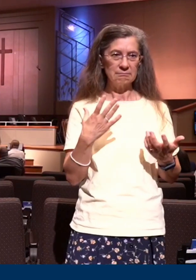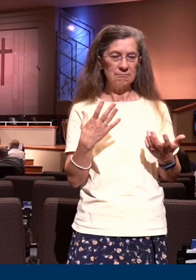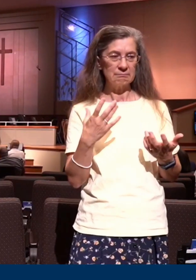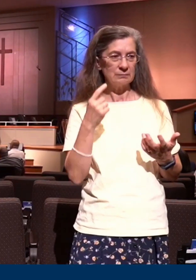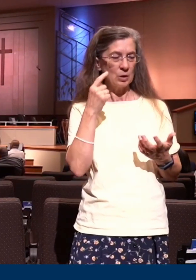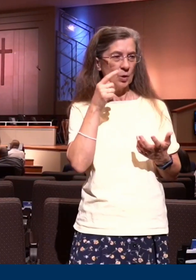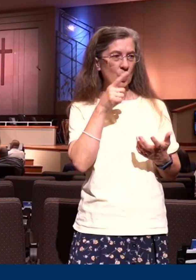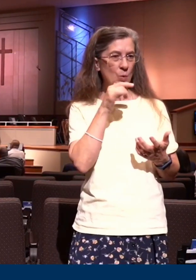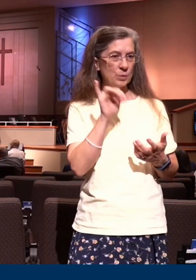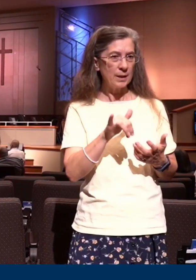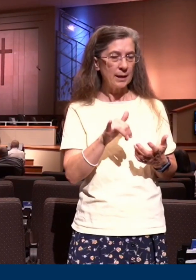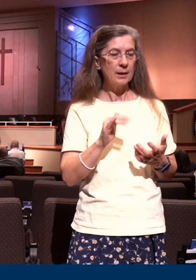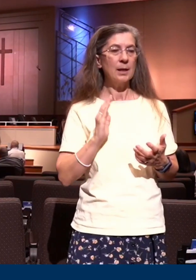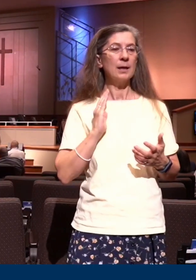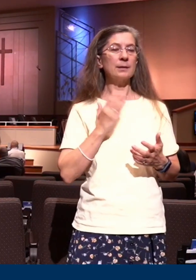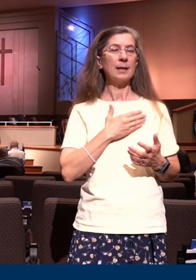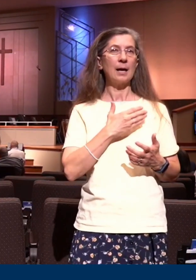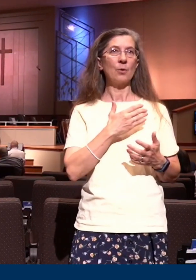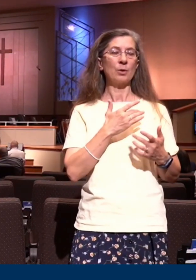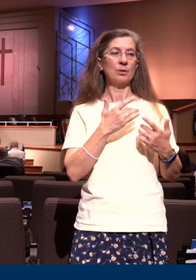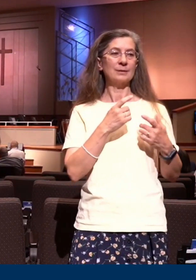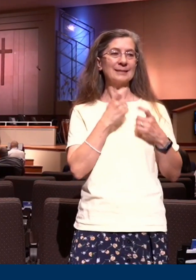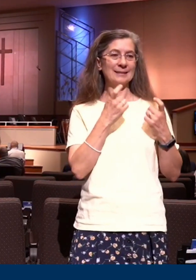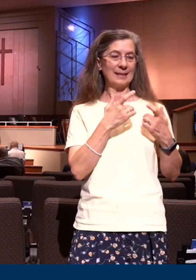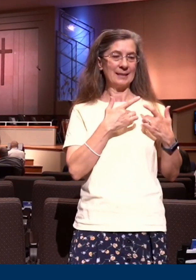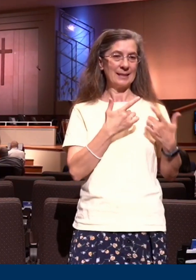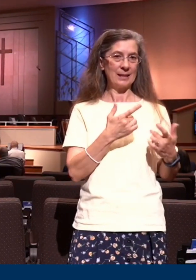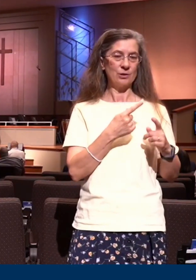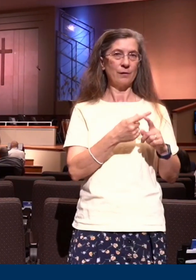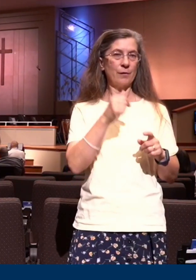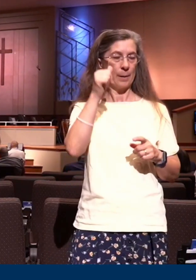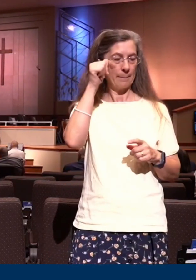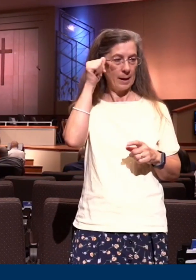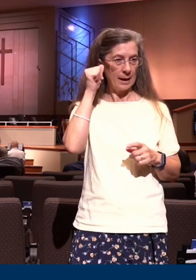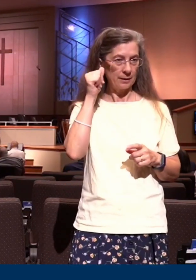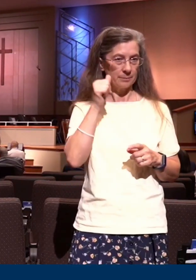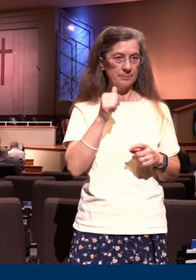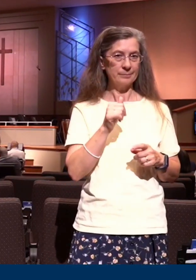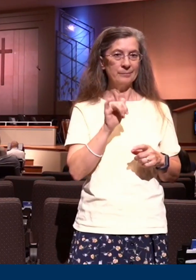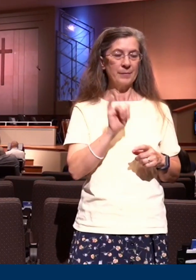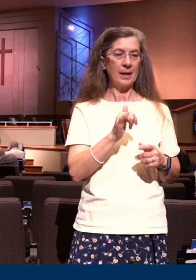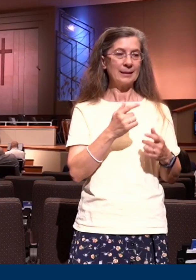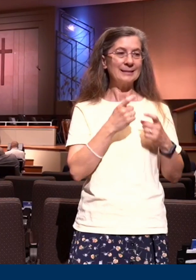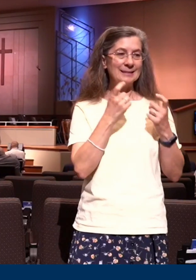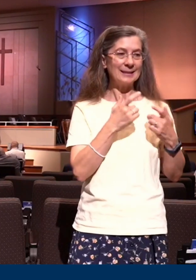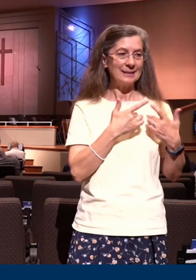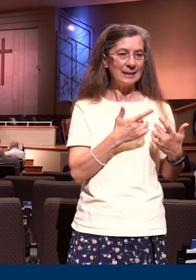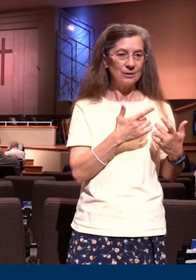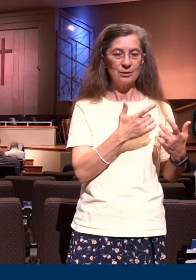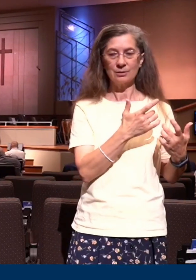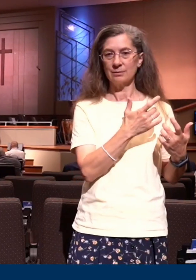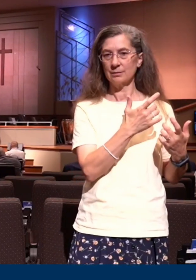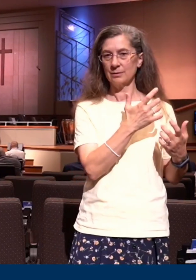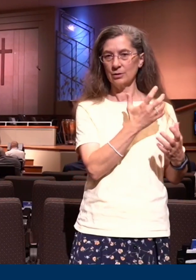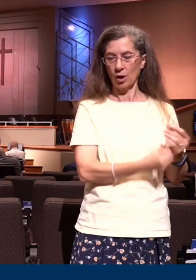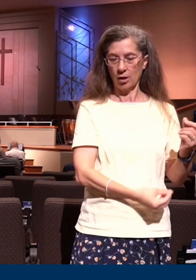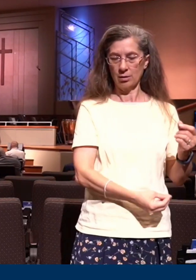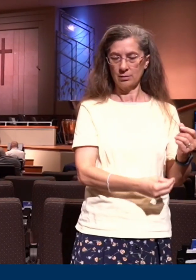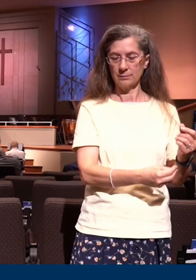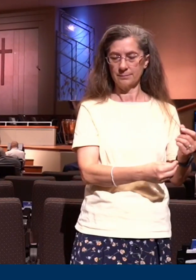our Adamic nature, is killed according to the word of God. The Bible says in Ephesians 4, 22, that ye put off concerning the